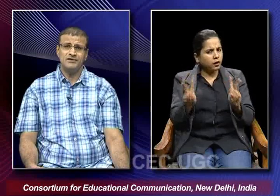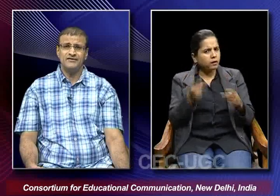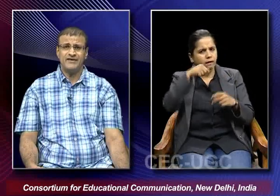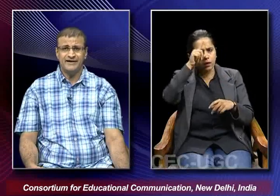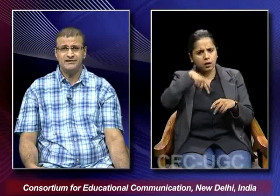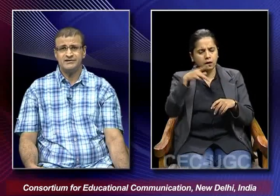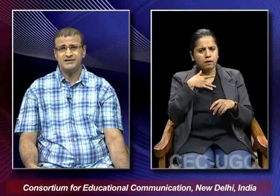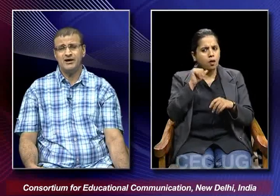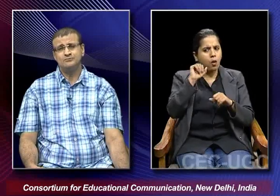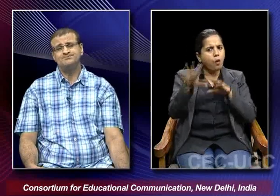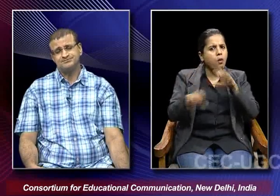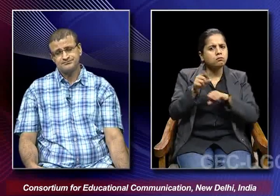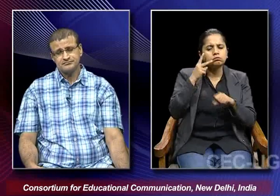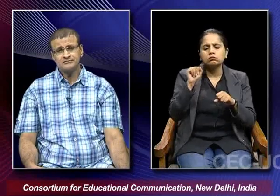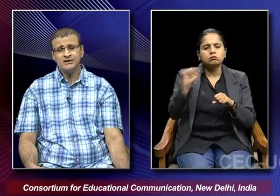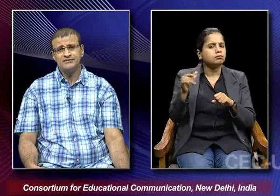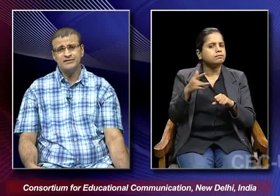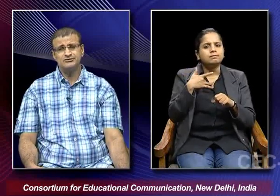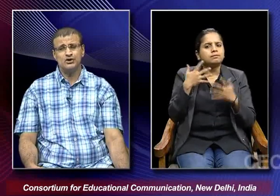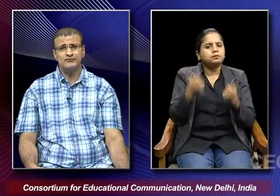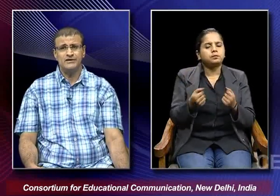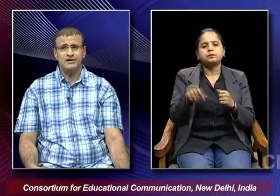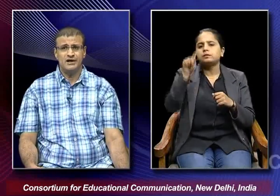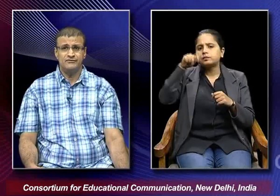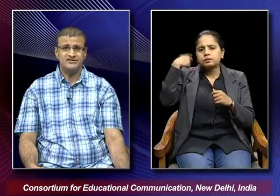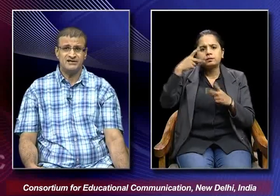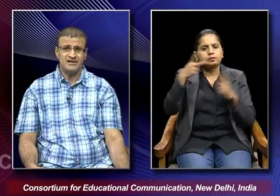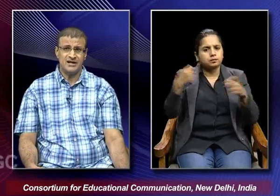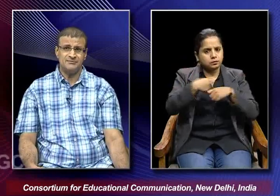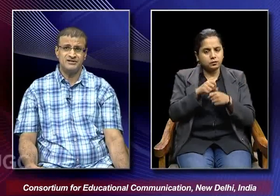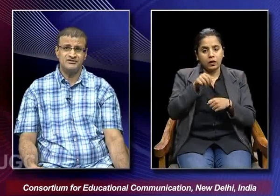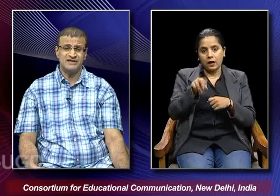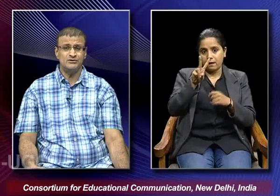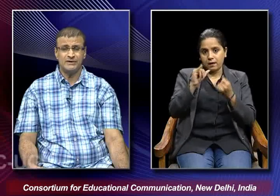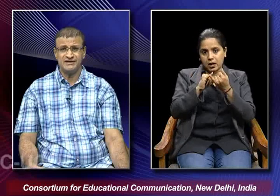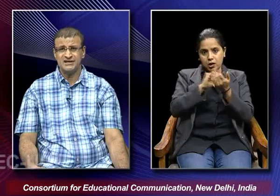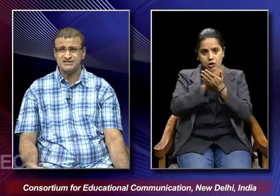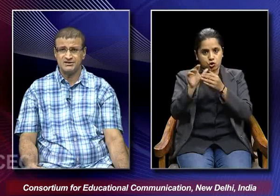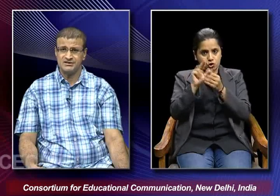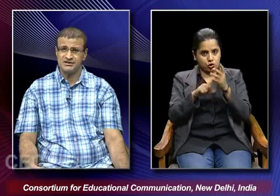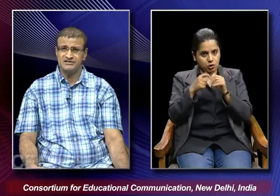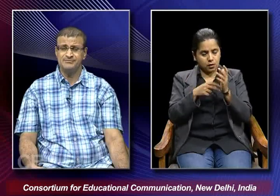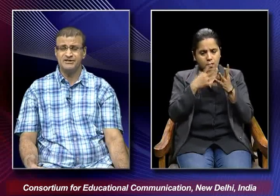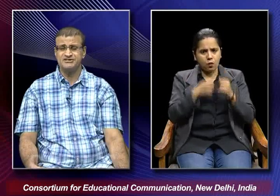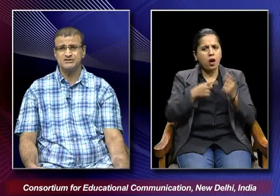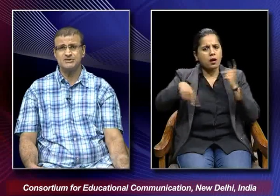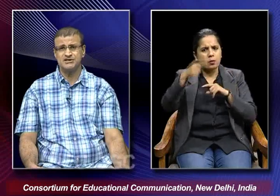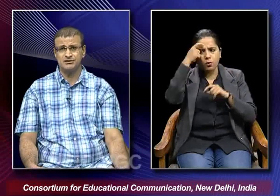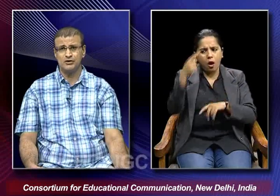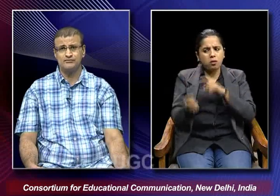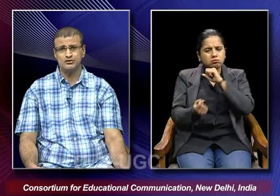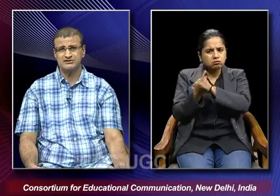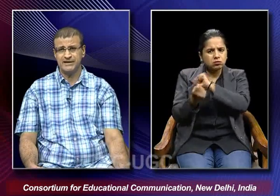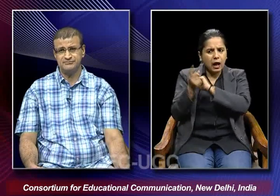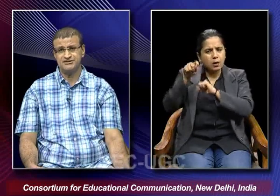we find that how the films of vishantaram they were trying to address the contemporary situation